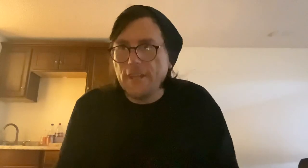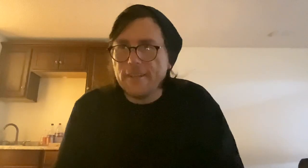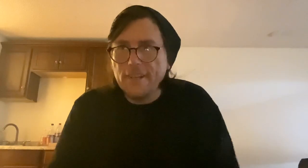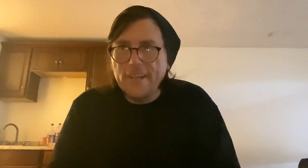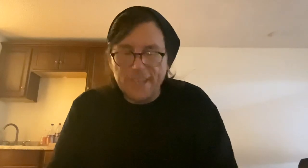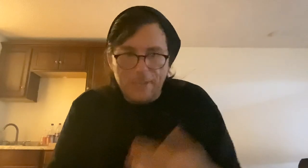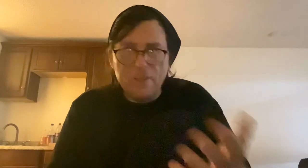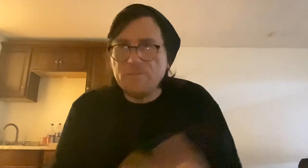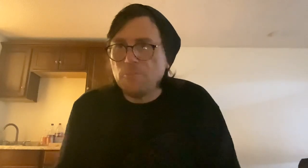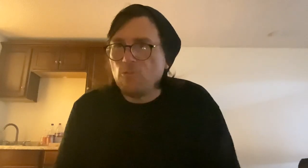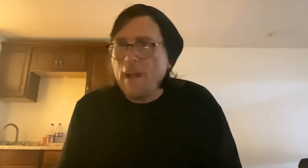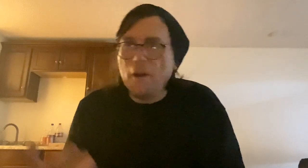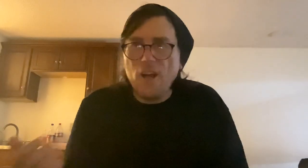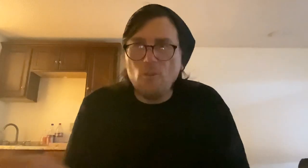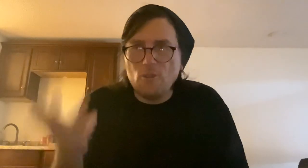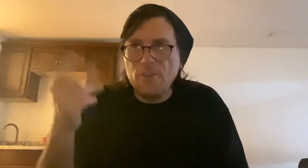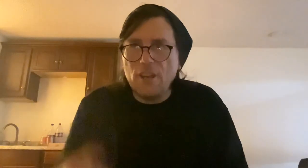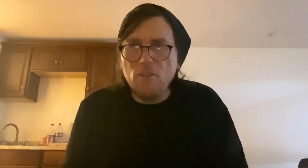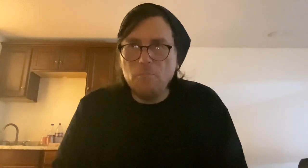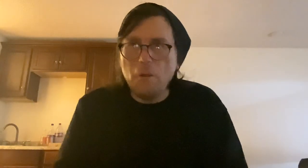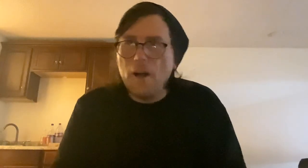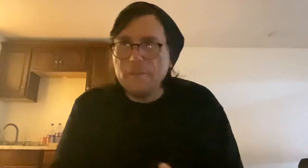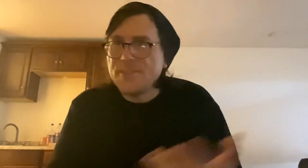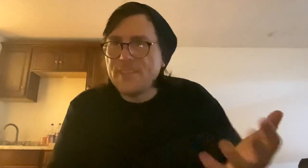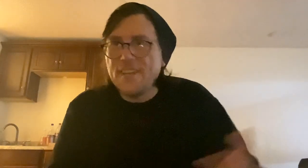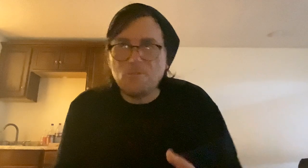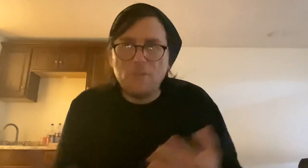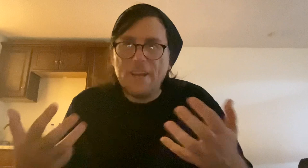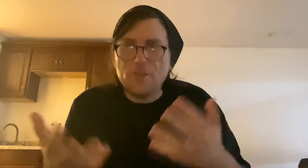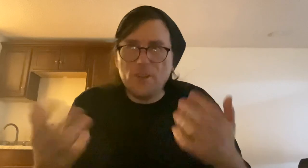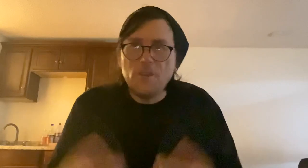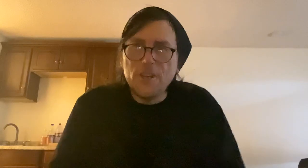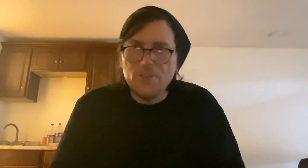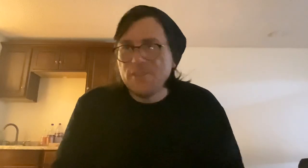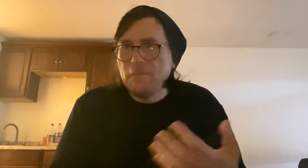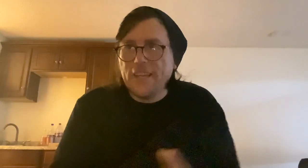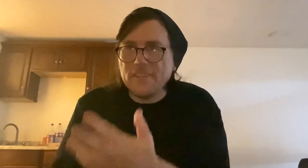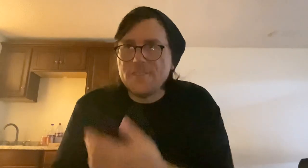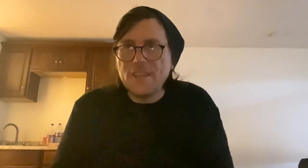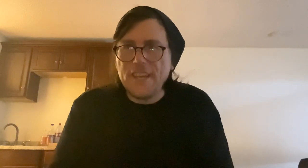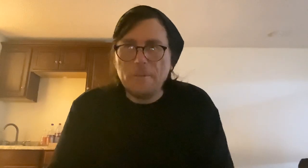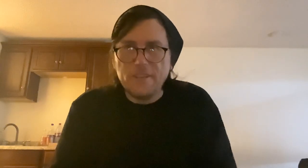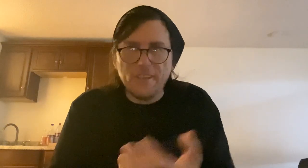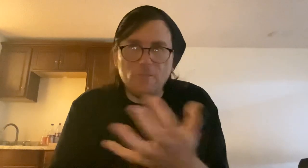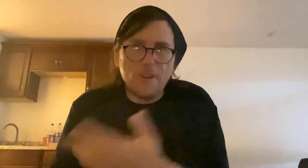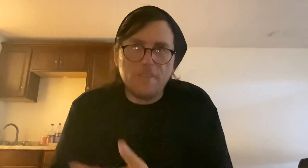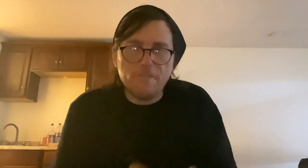like emails from grandma or, you know, mom and sis or whatever, you know, your siblings, uh, emailing you or any friends